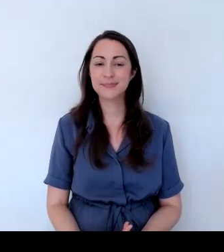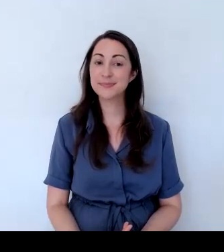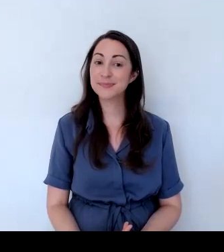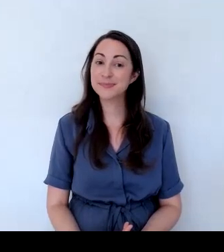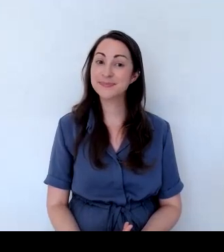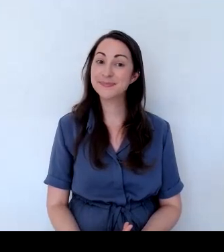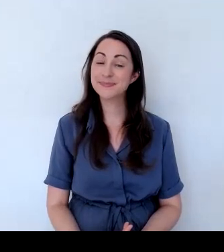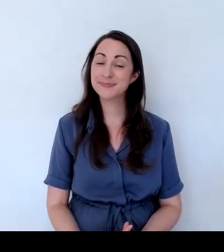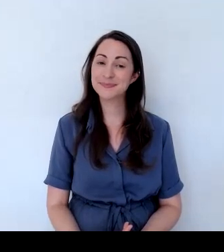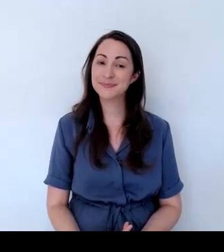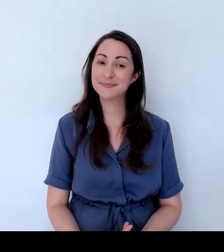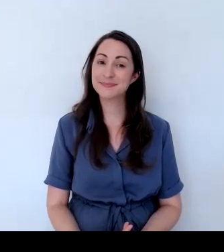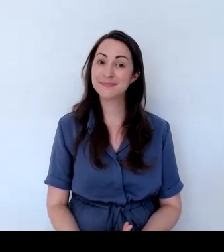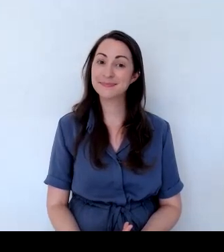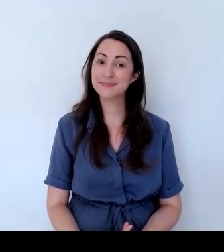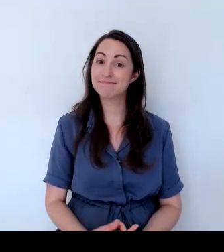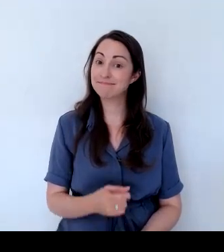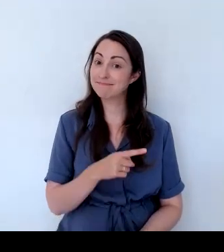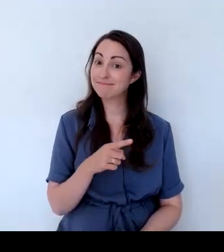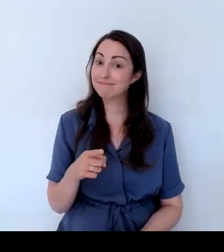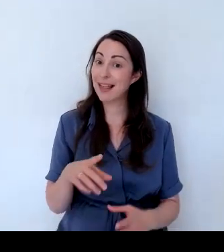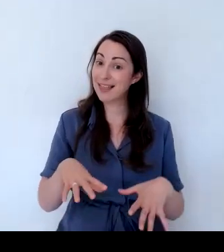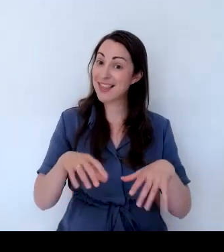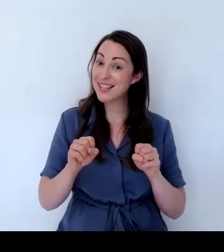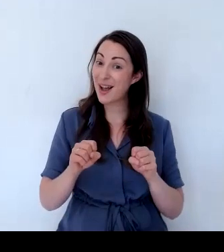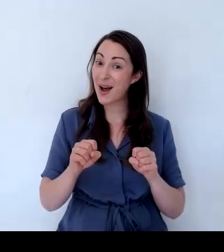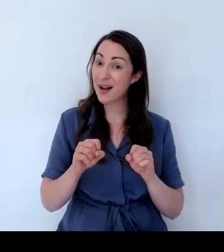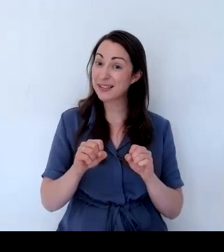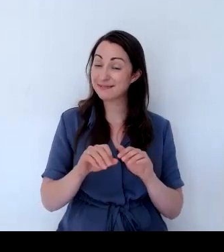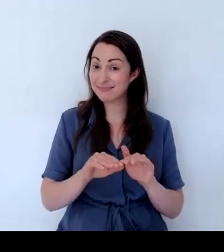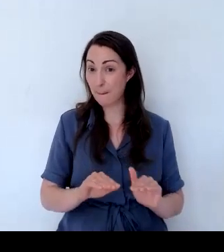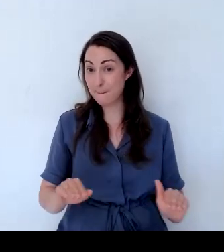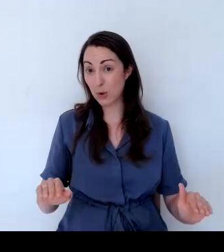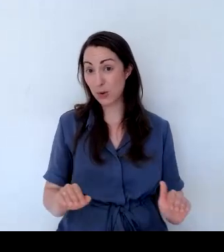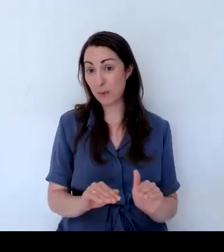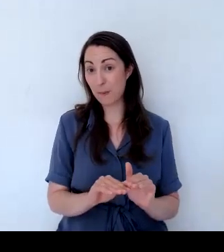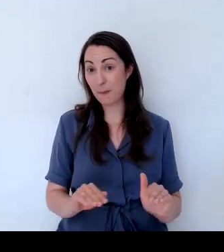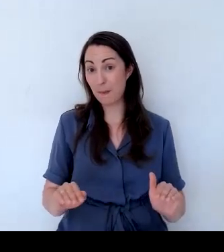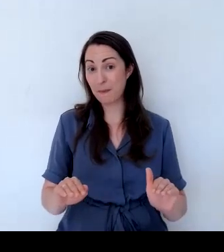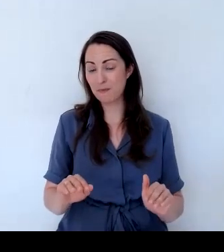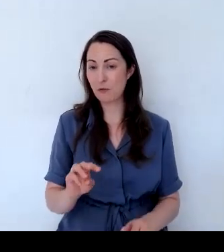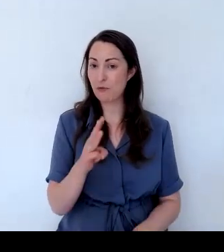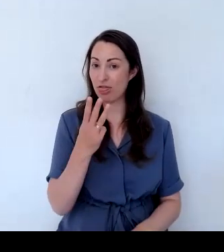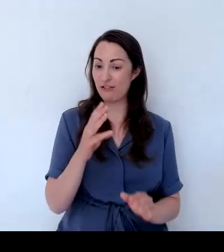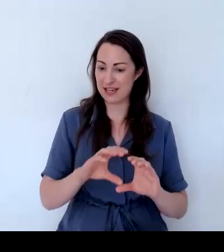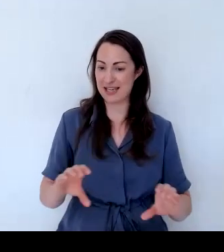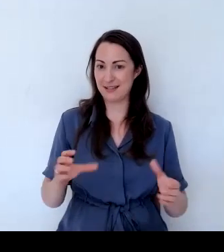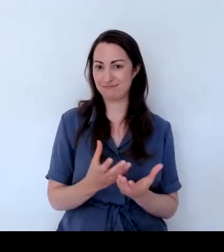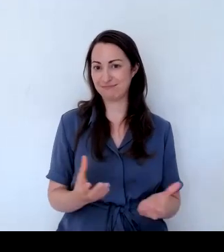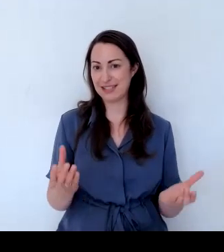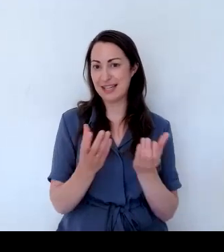So that's the start, that's the bottom level anyway of this three tier planter.